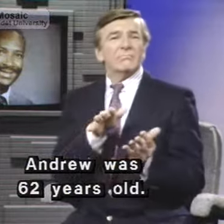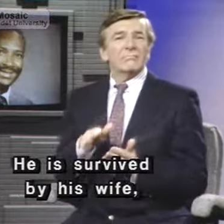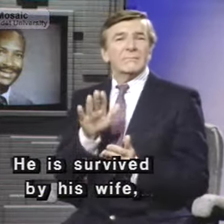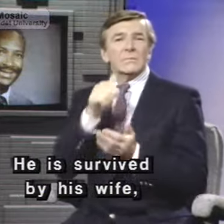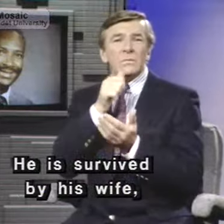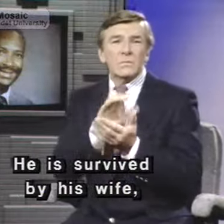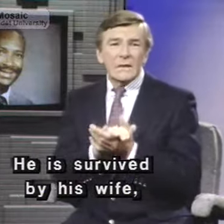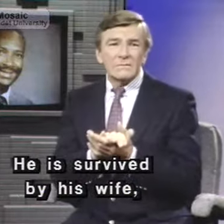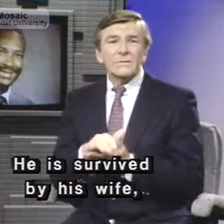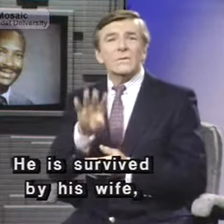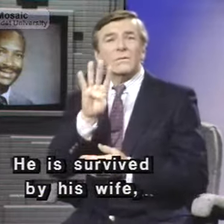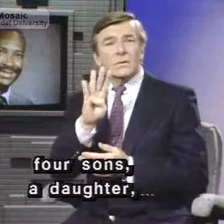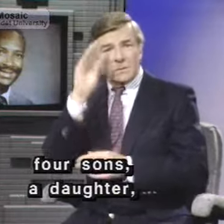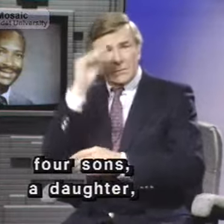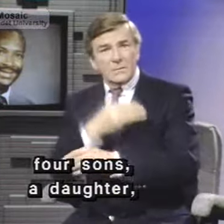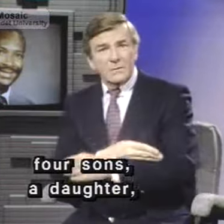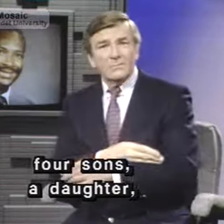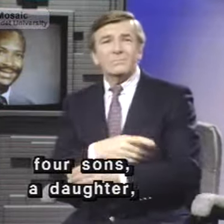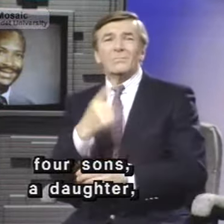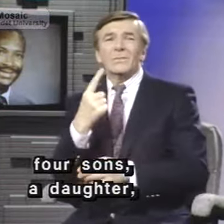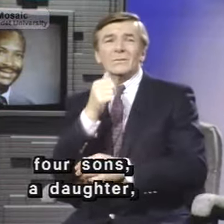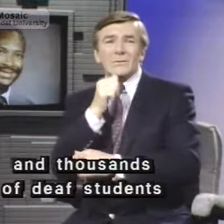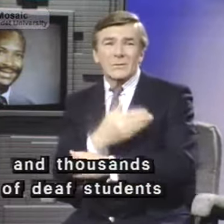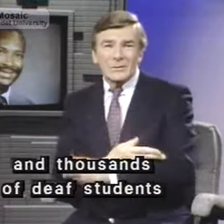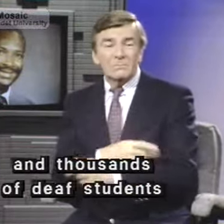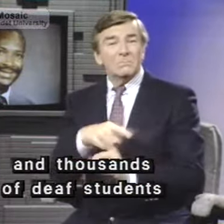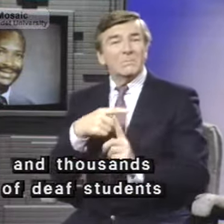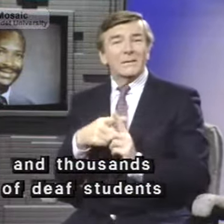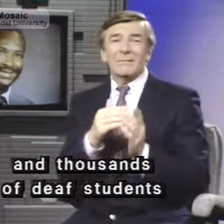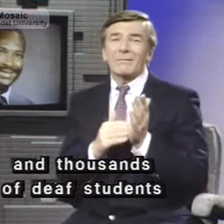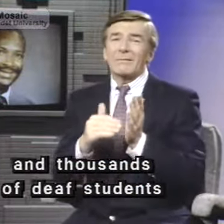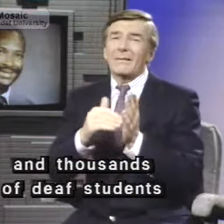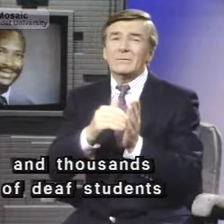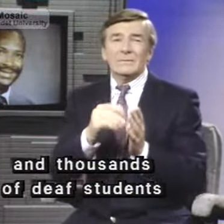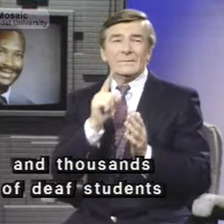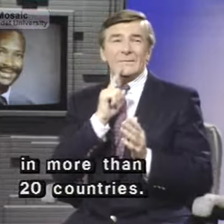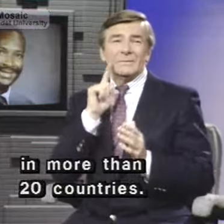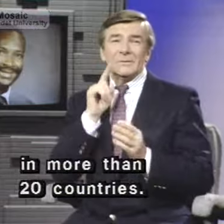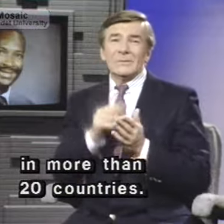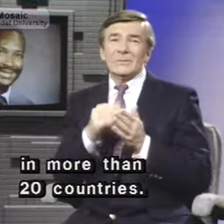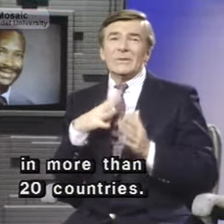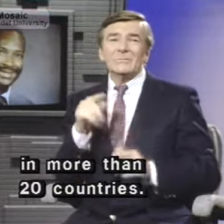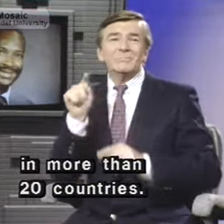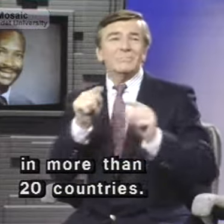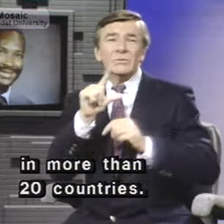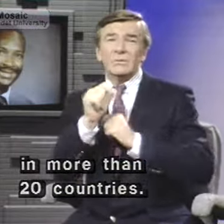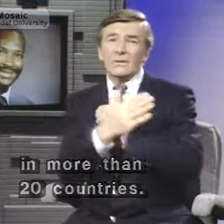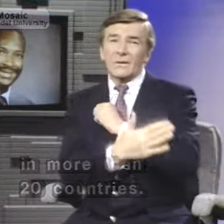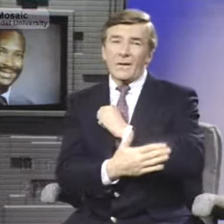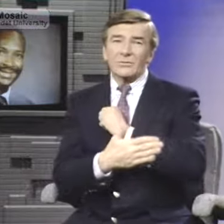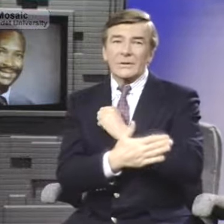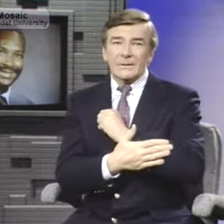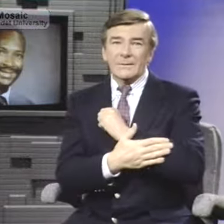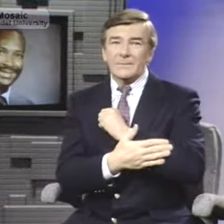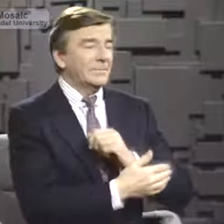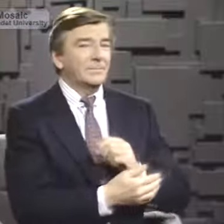survived by his wife, four sons, a daughter, and thousands of deaf students in more than 20 countries. reason you Happy